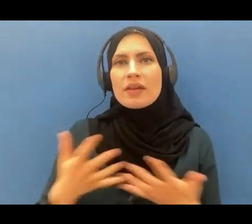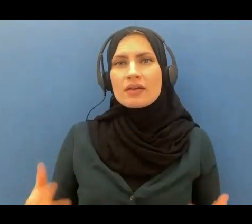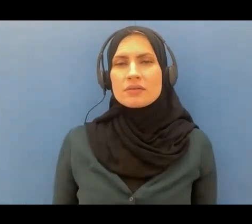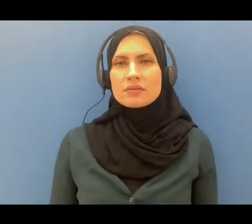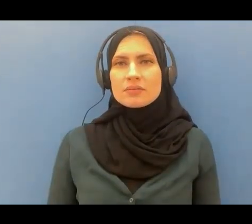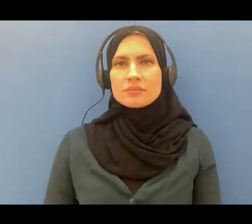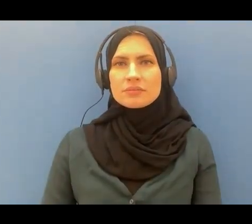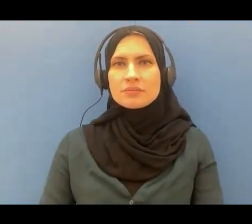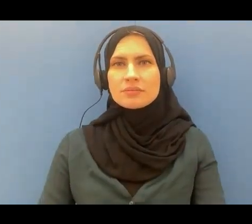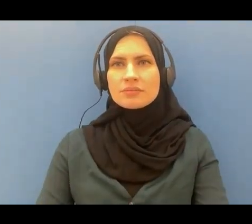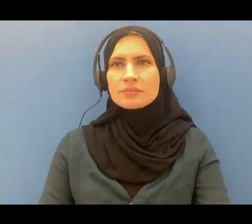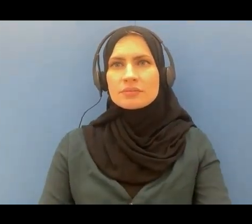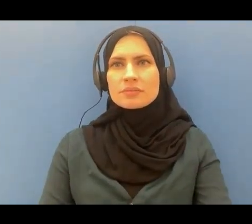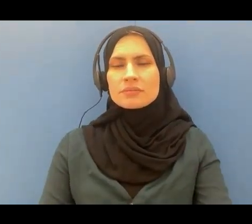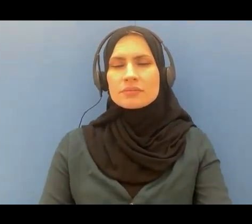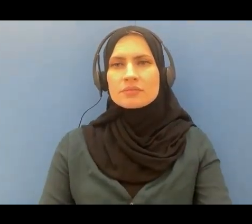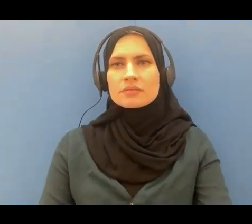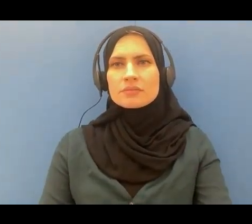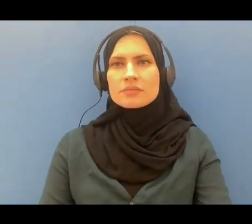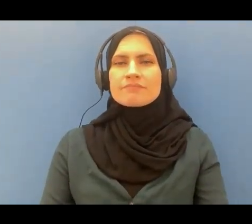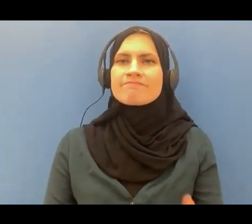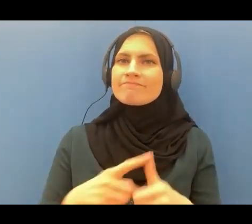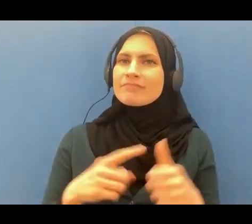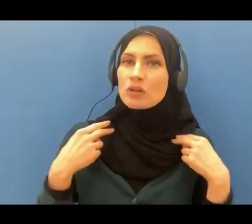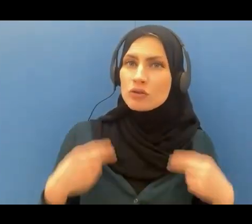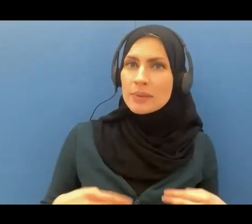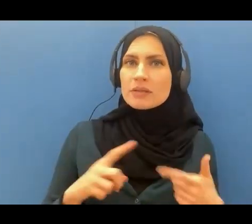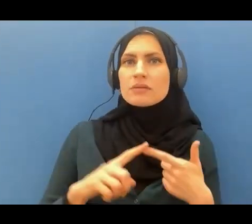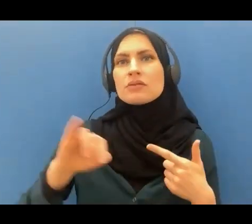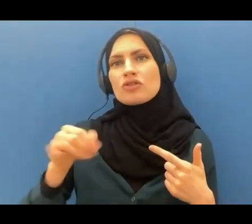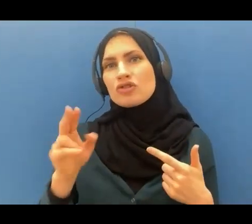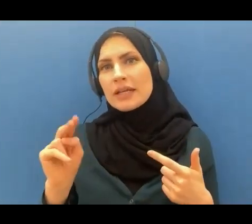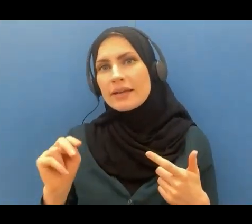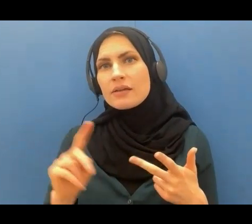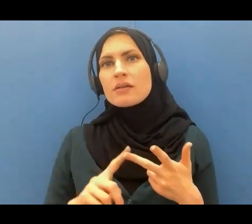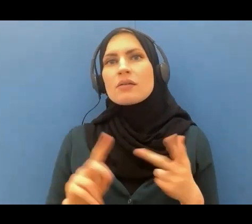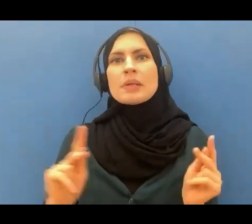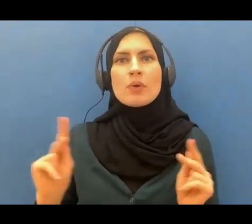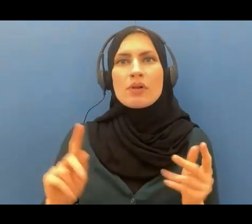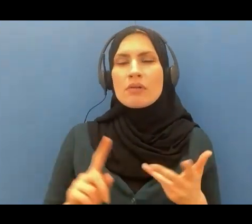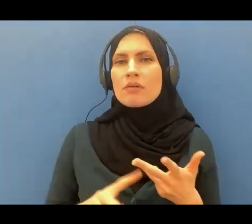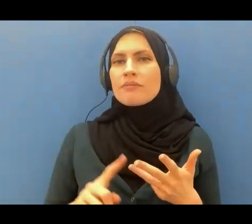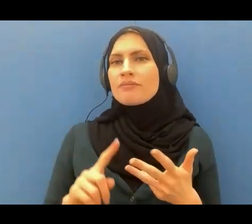mankind jinns humans and all that exists